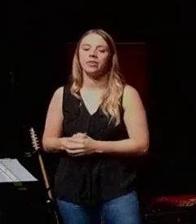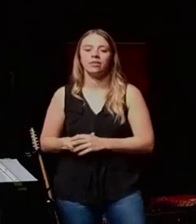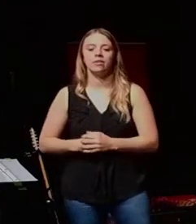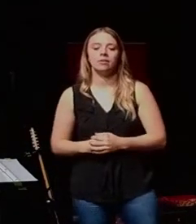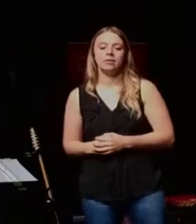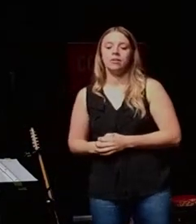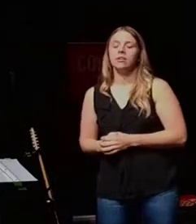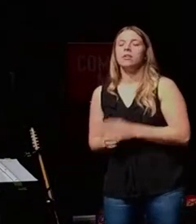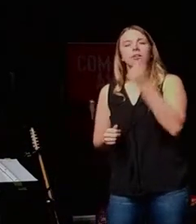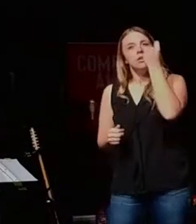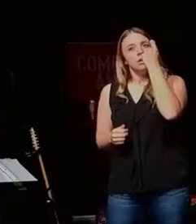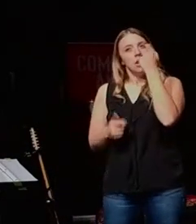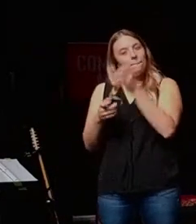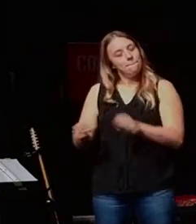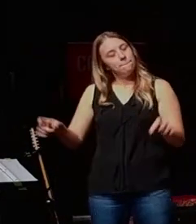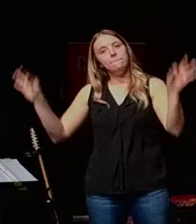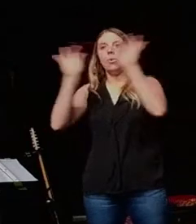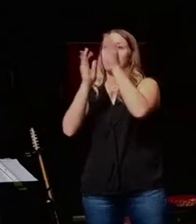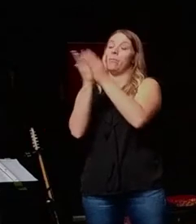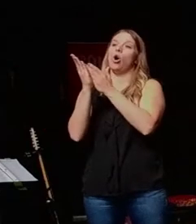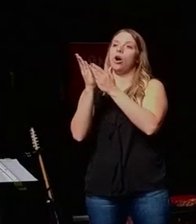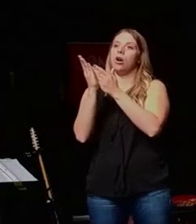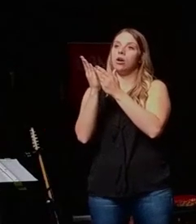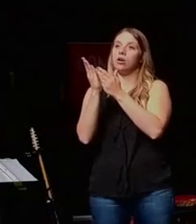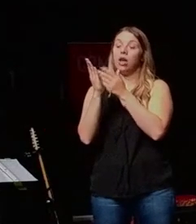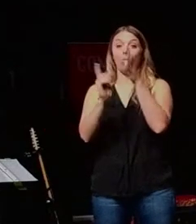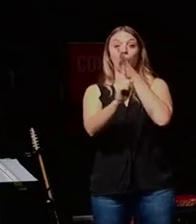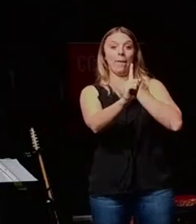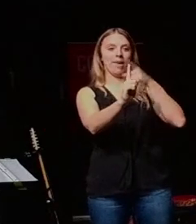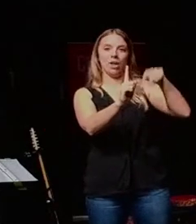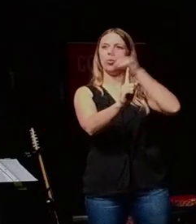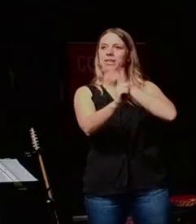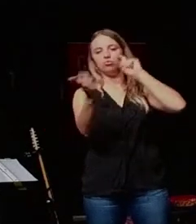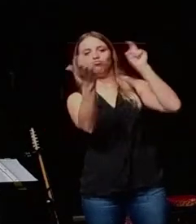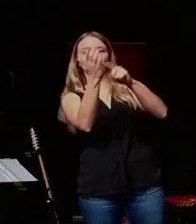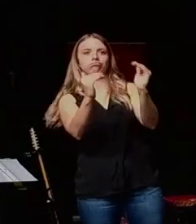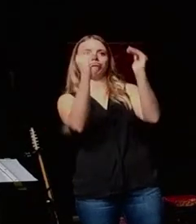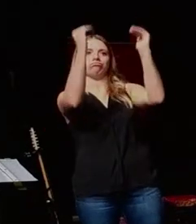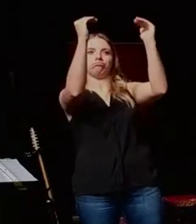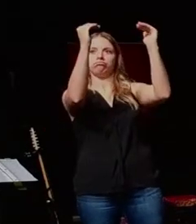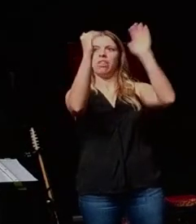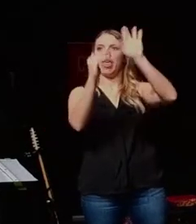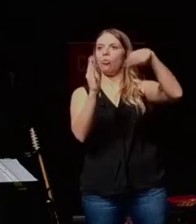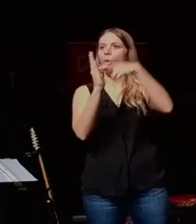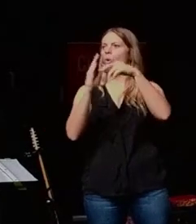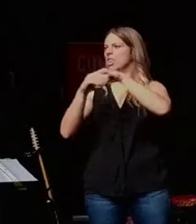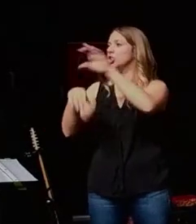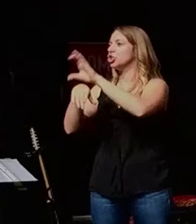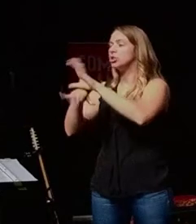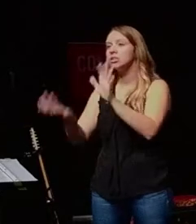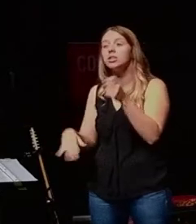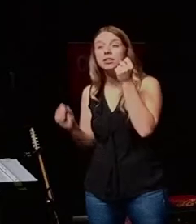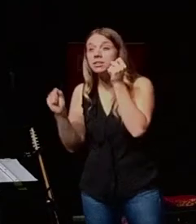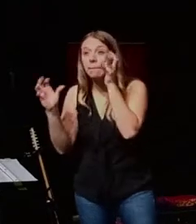And a big part of this is elevating the role of the woman in the church. And it's amazing. To